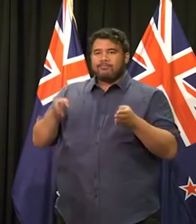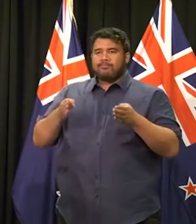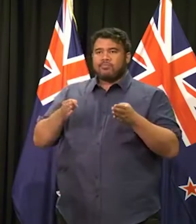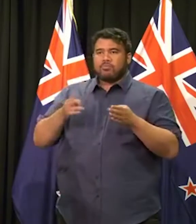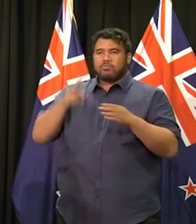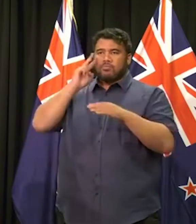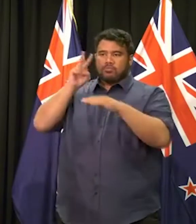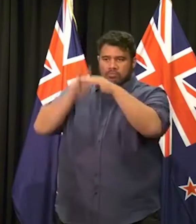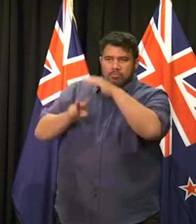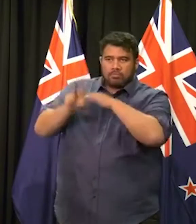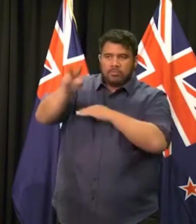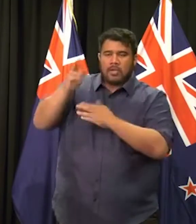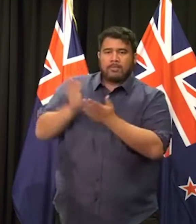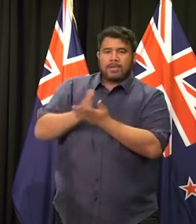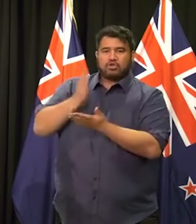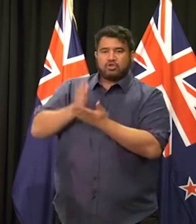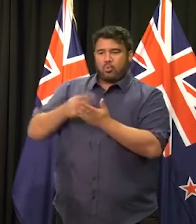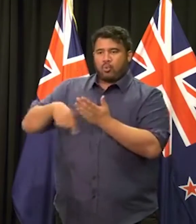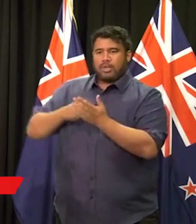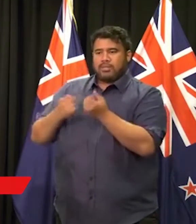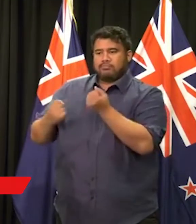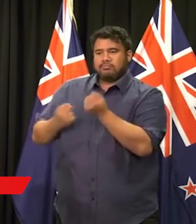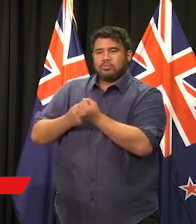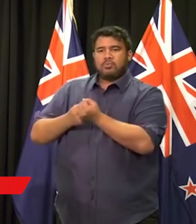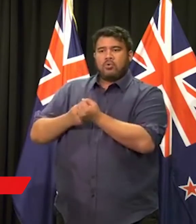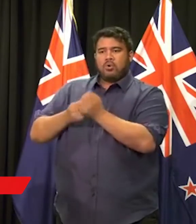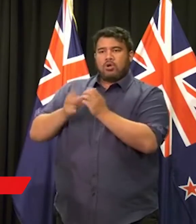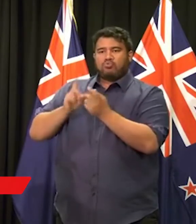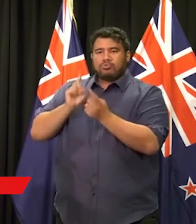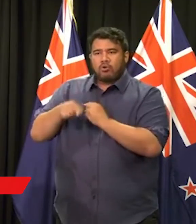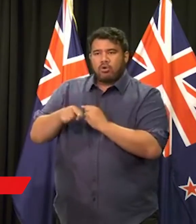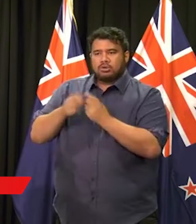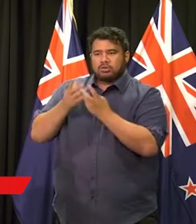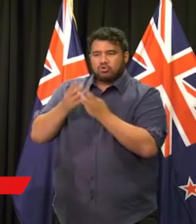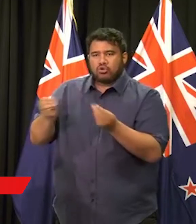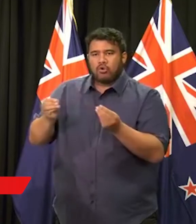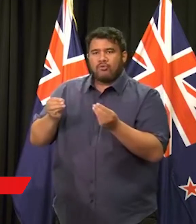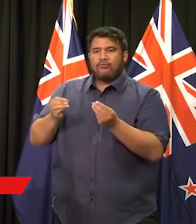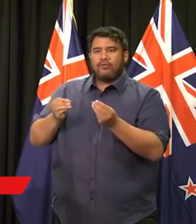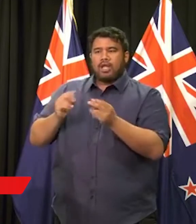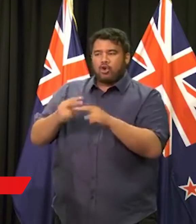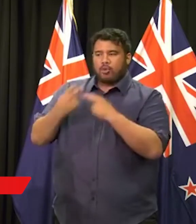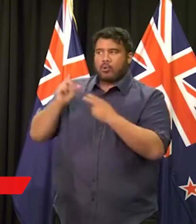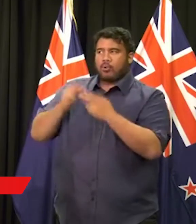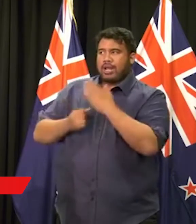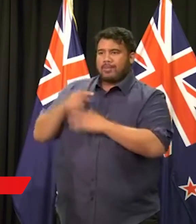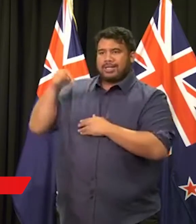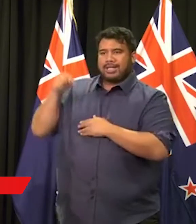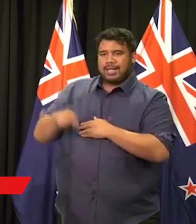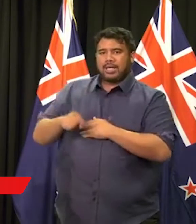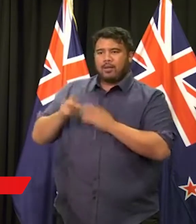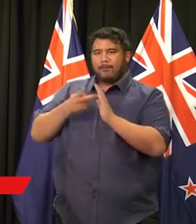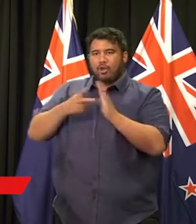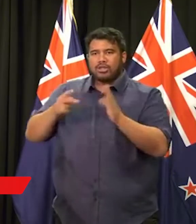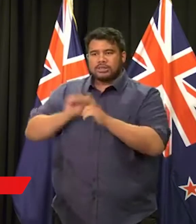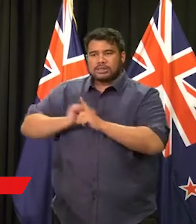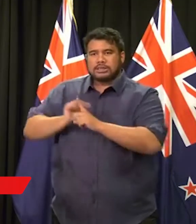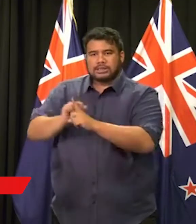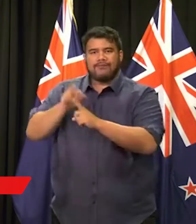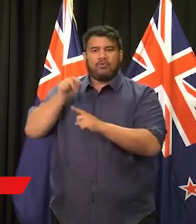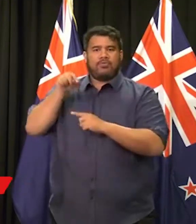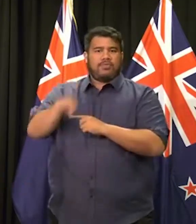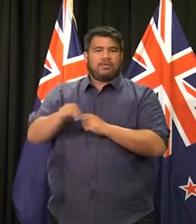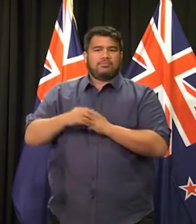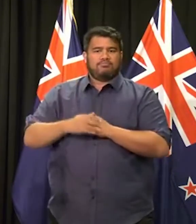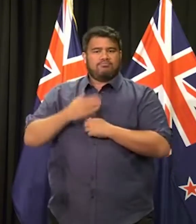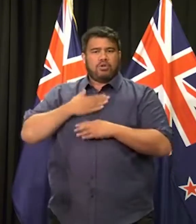run a policy response, uh, that acknowledges exactly what has happened on our shores. At this stage of the, um, at this stage